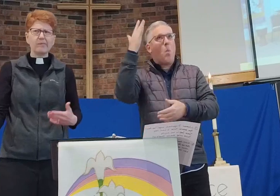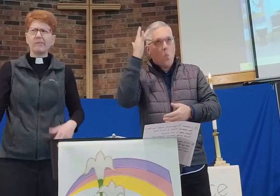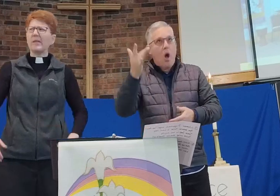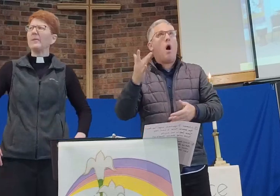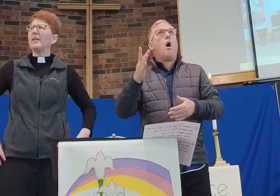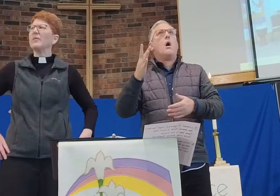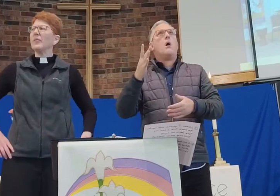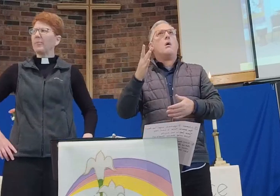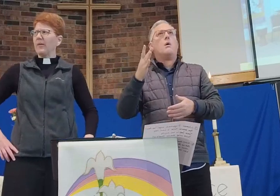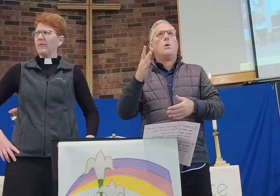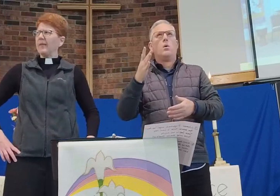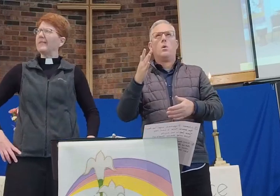Maybe he was part of it.